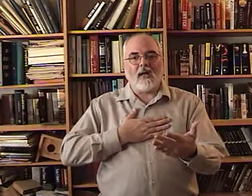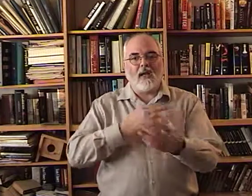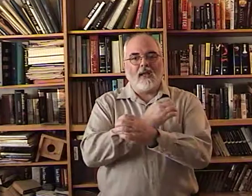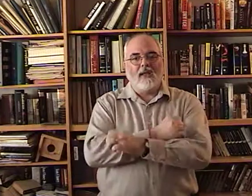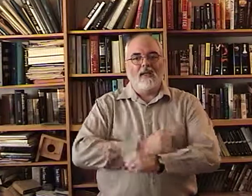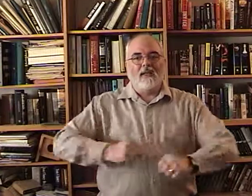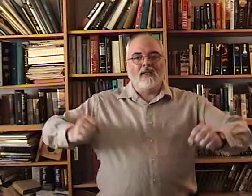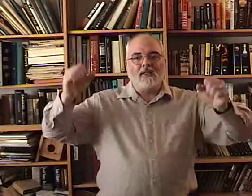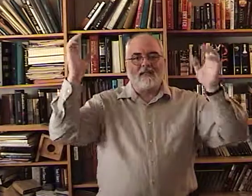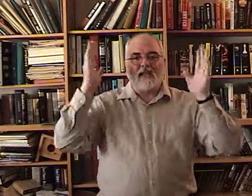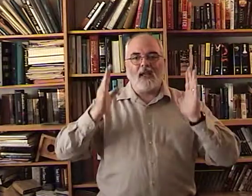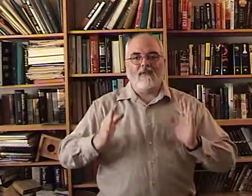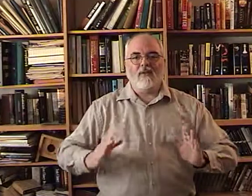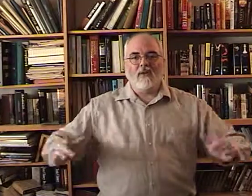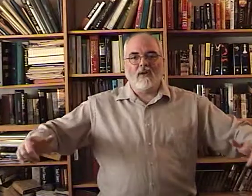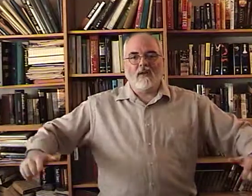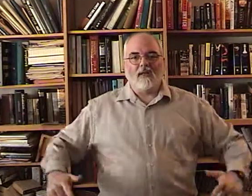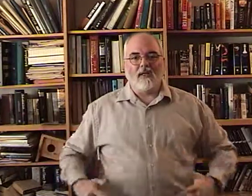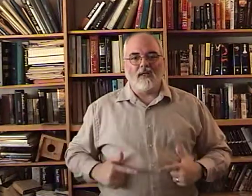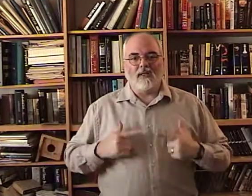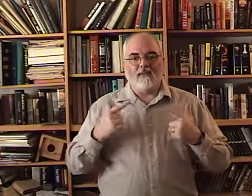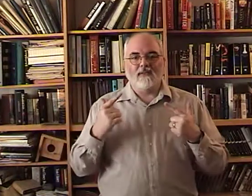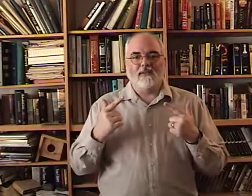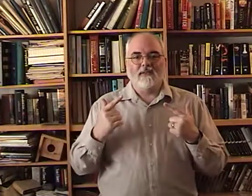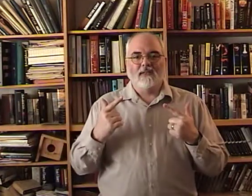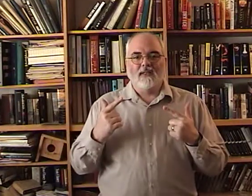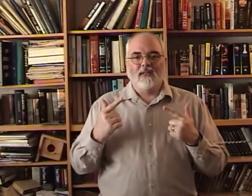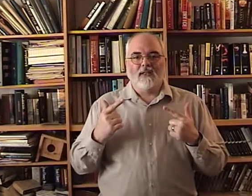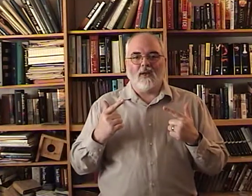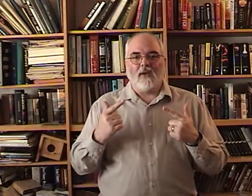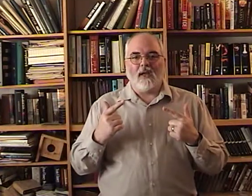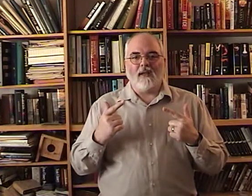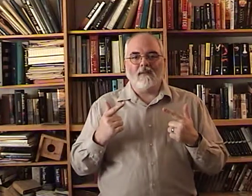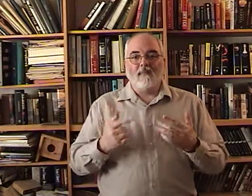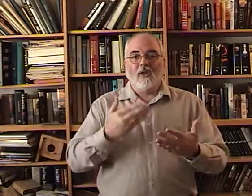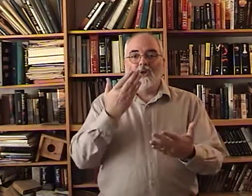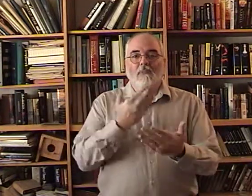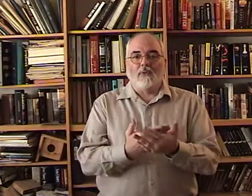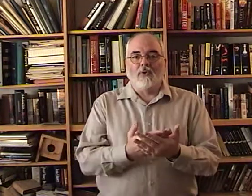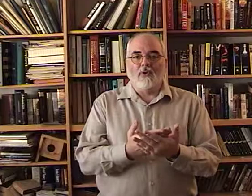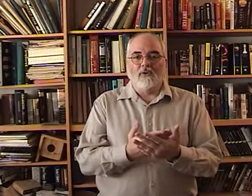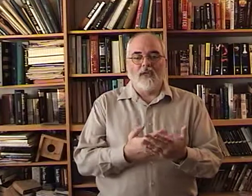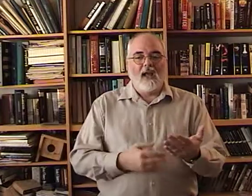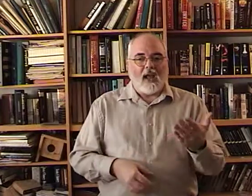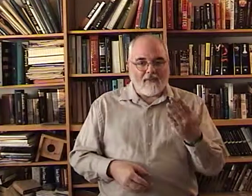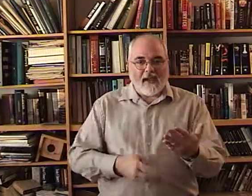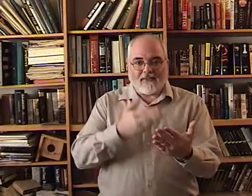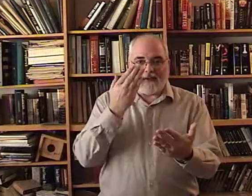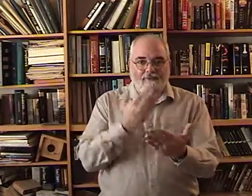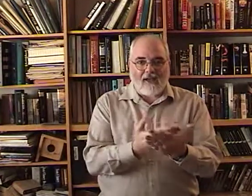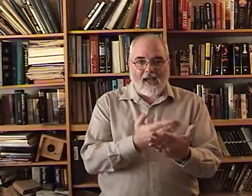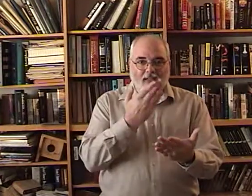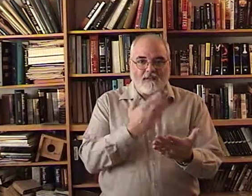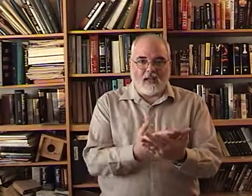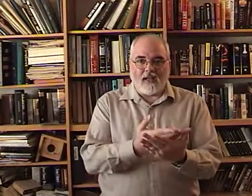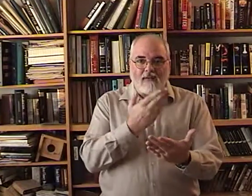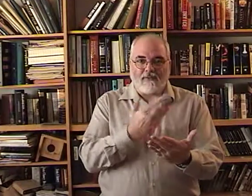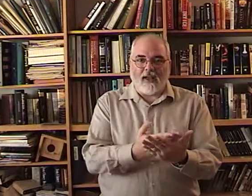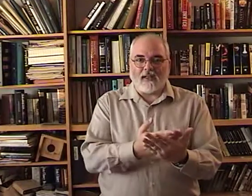savior lives. Proves. Proves. I've got the facts man. The facts